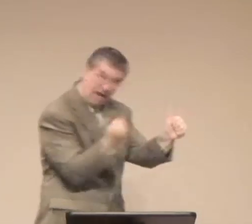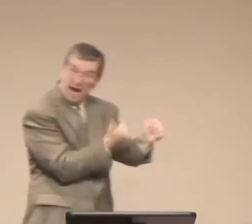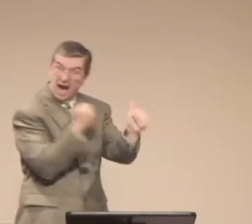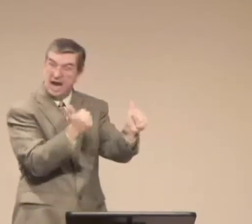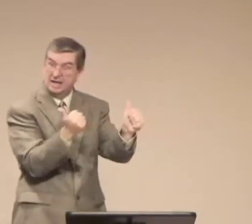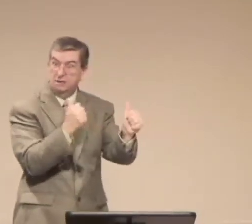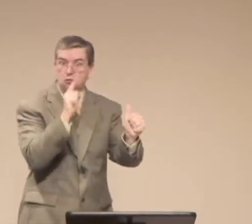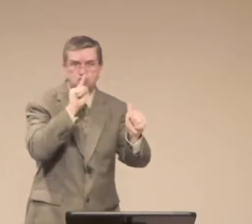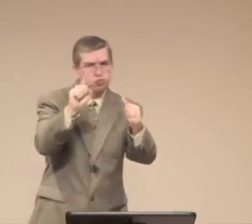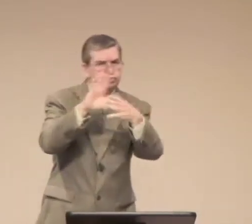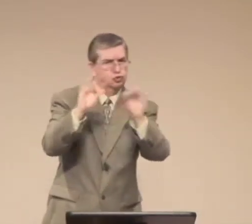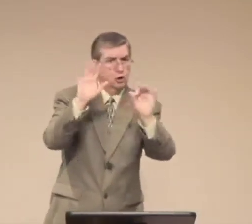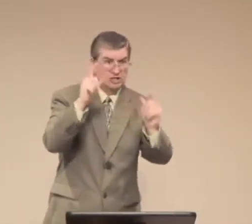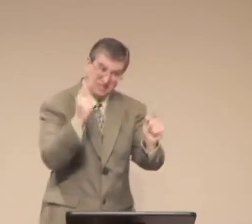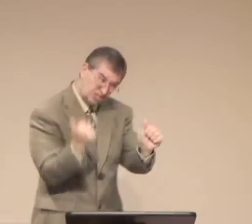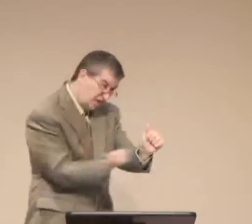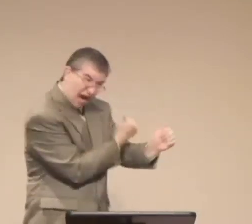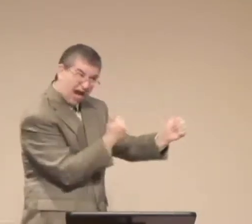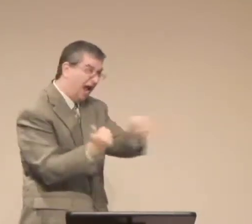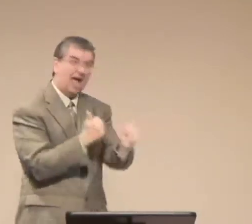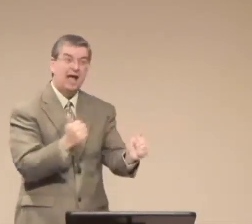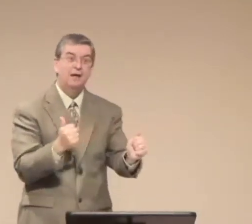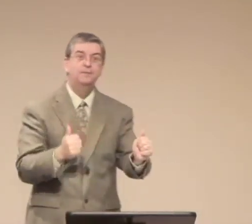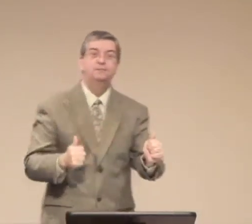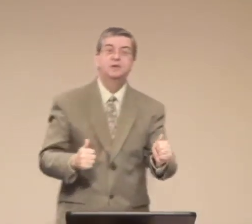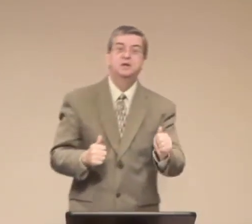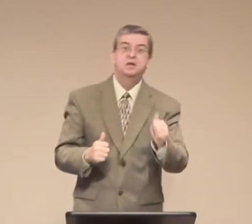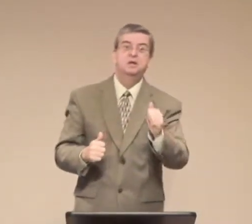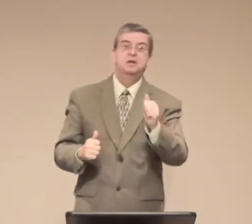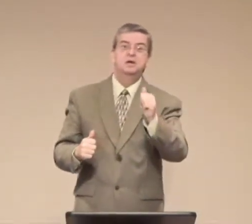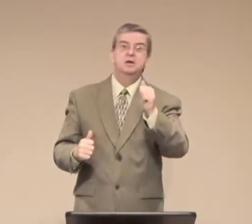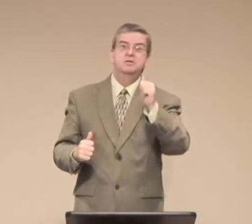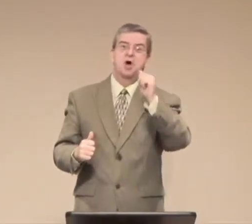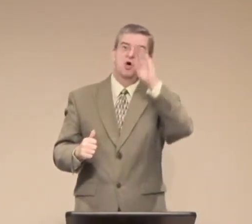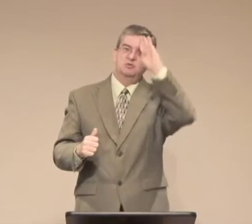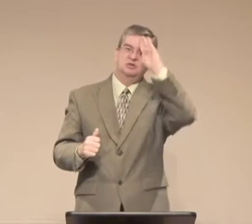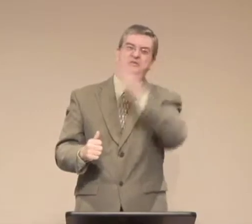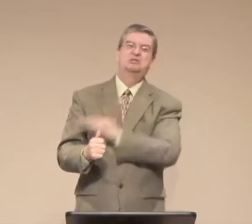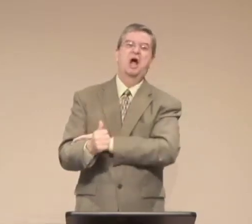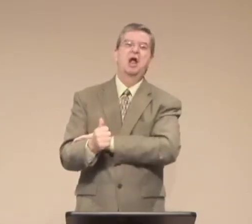Naturally, mothers kind of allow their children to just run all over the place. And after a while,